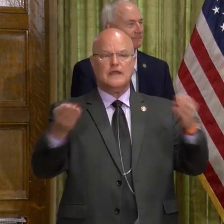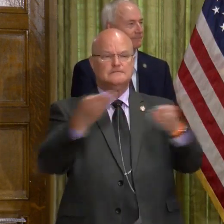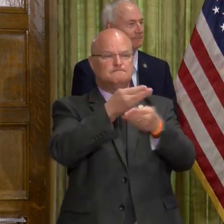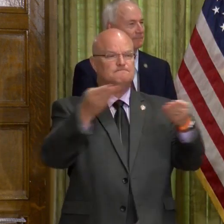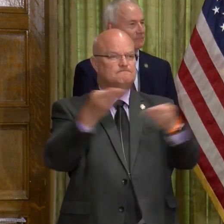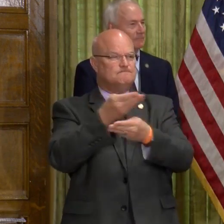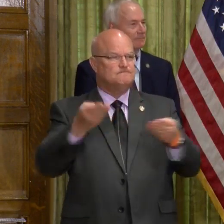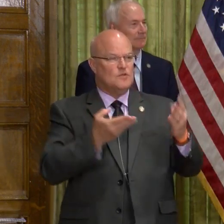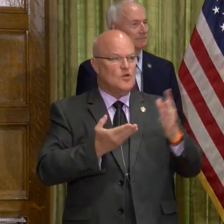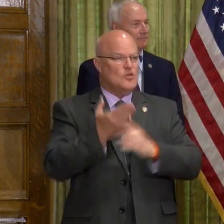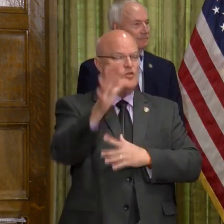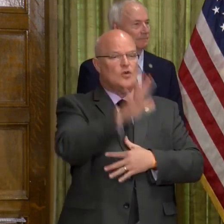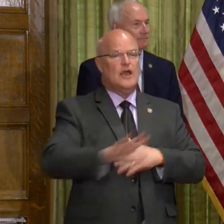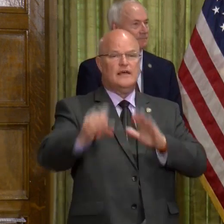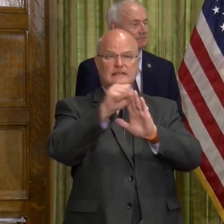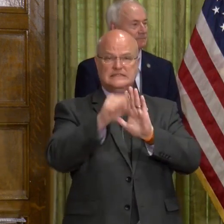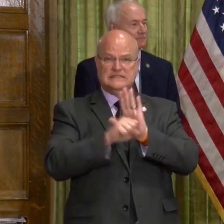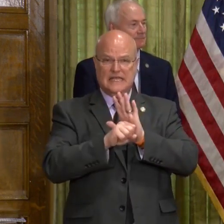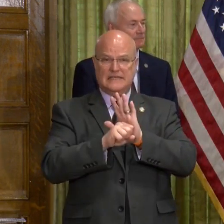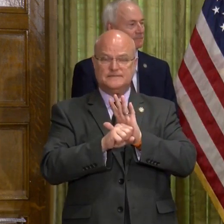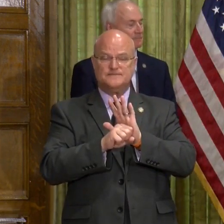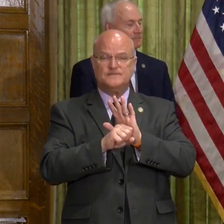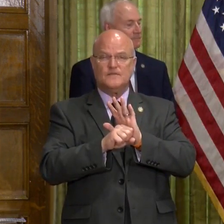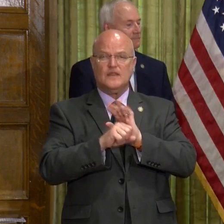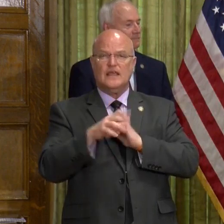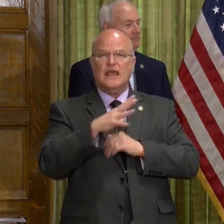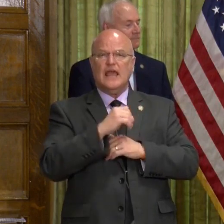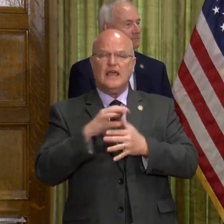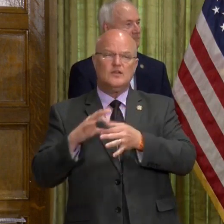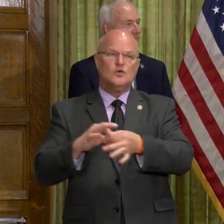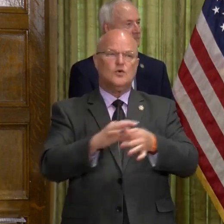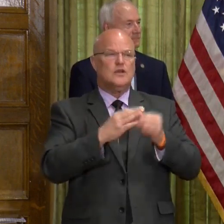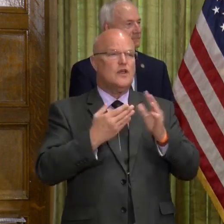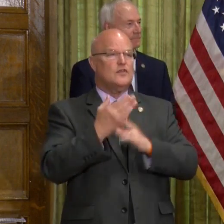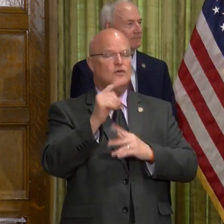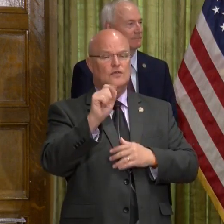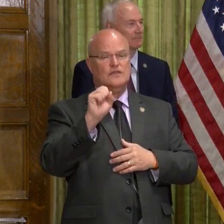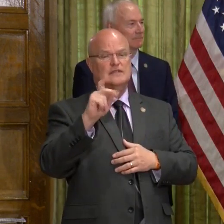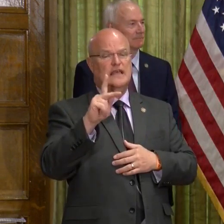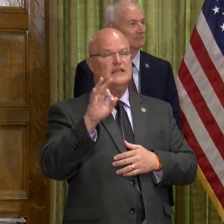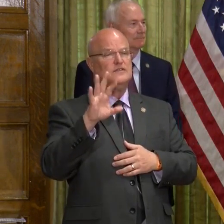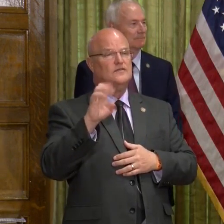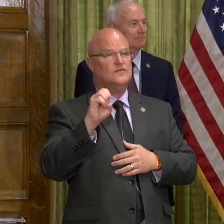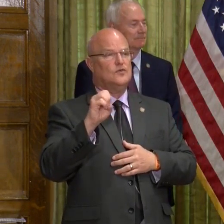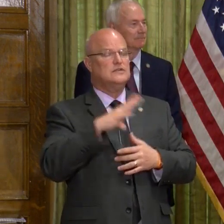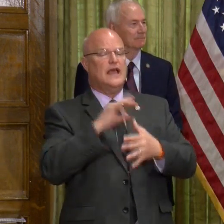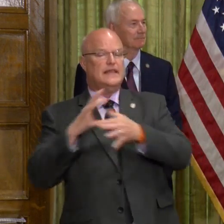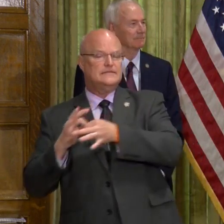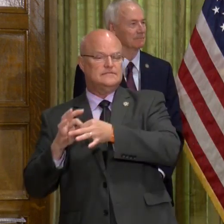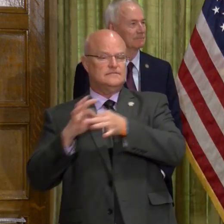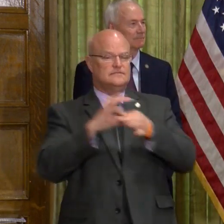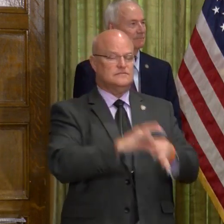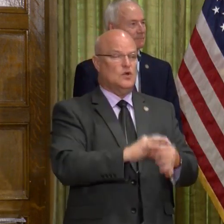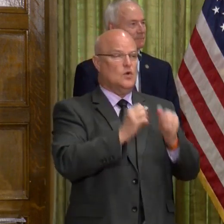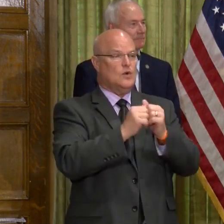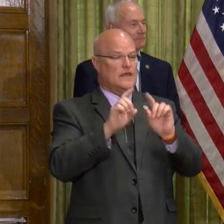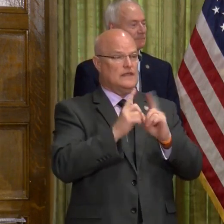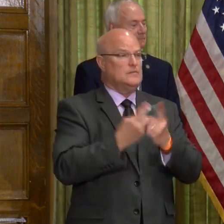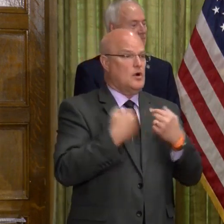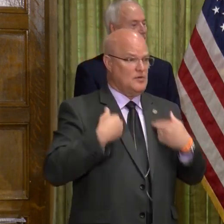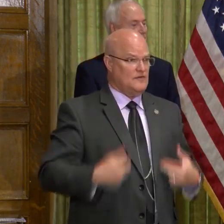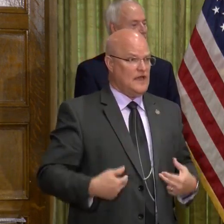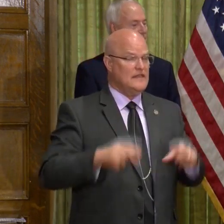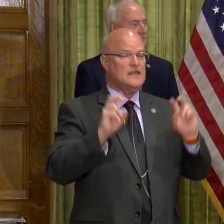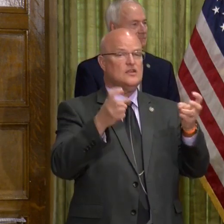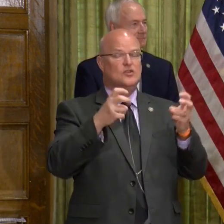throughout the state and kind of coordinating through the task force and then liaising with the Department of Health